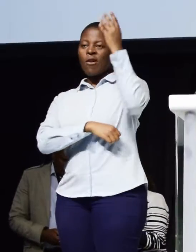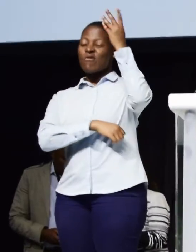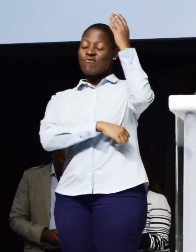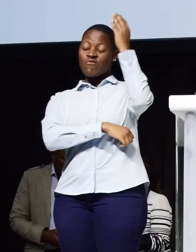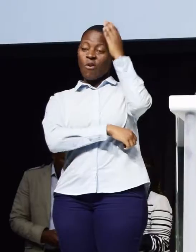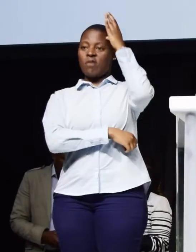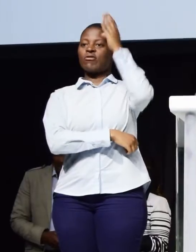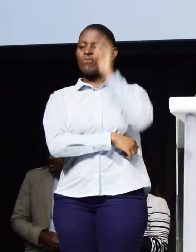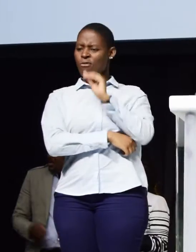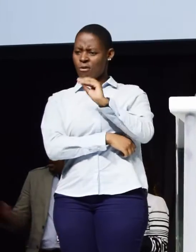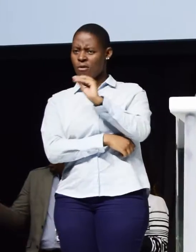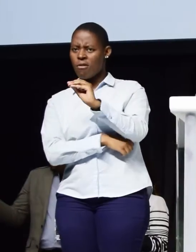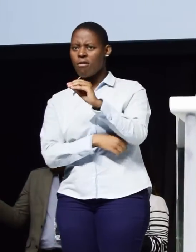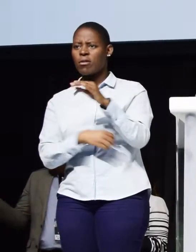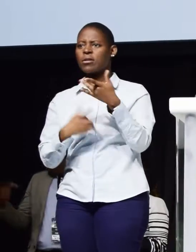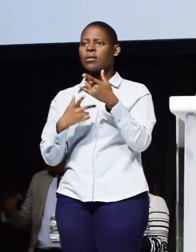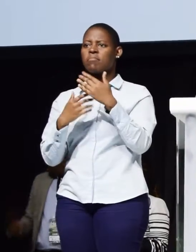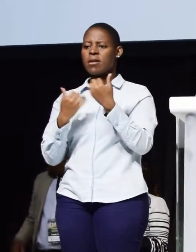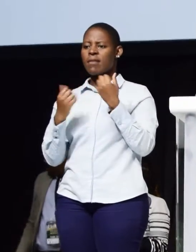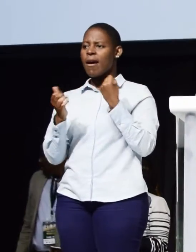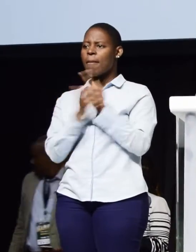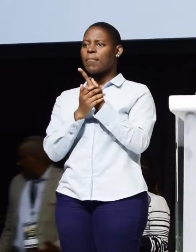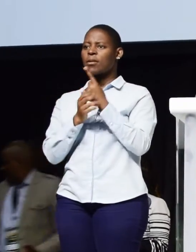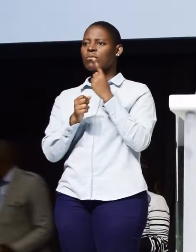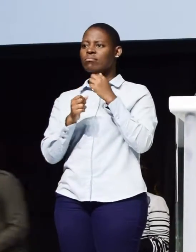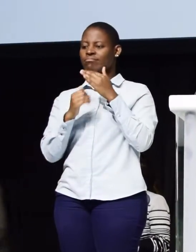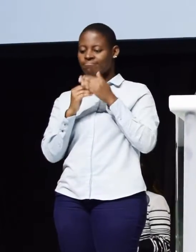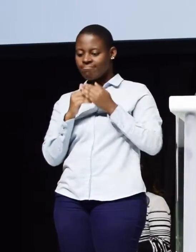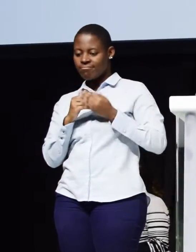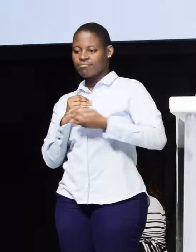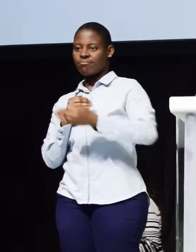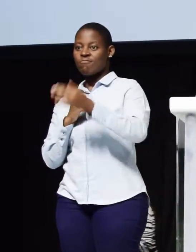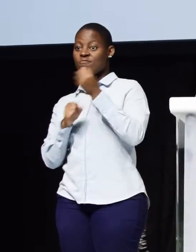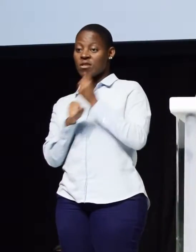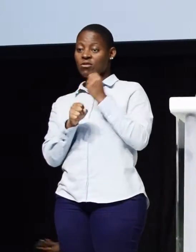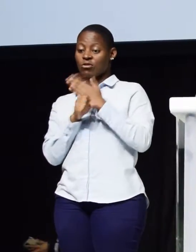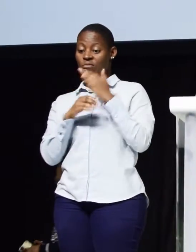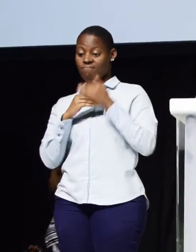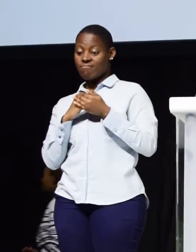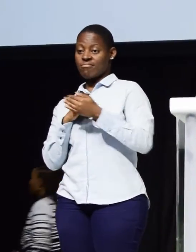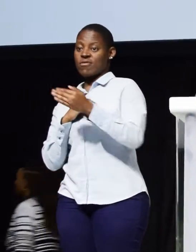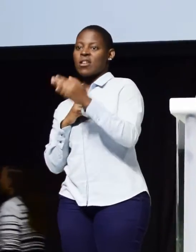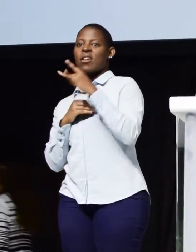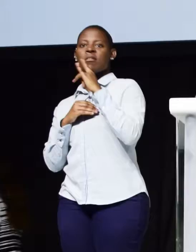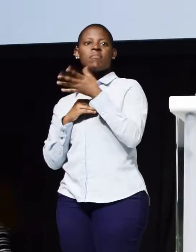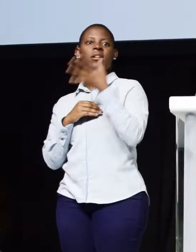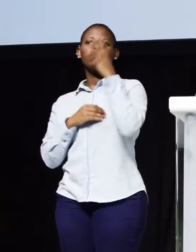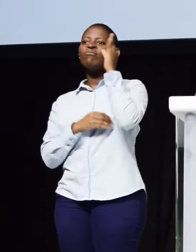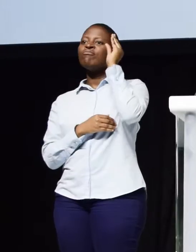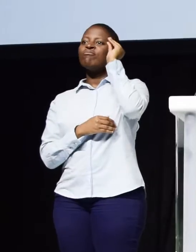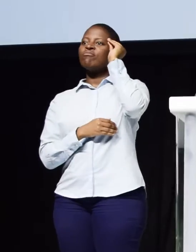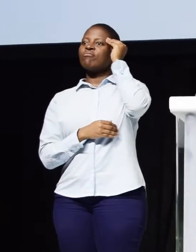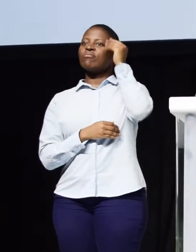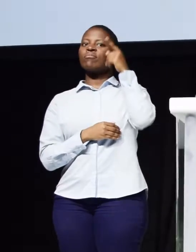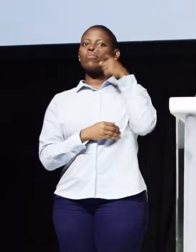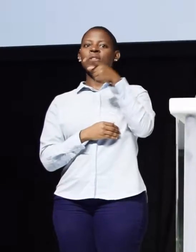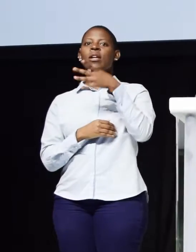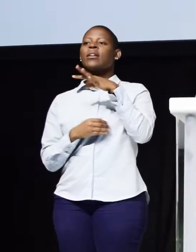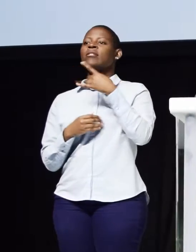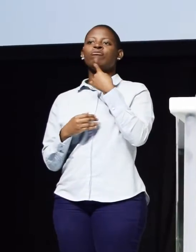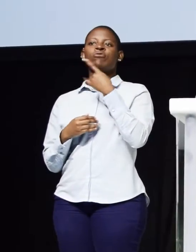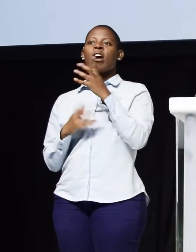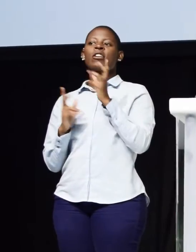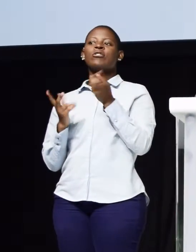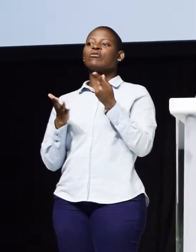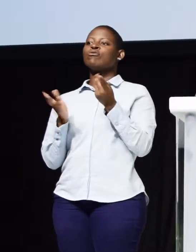So what happens is we move forward to ensure that this is not just another Machutla, another in Daba